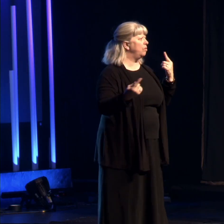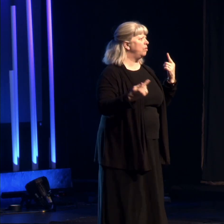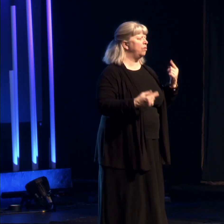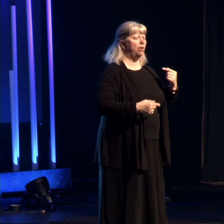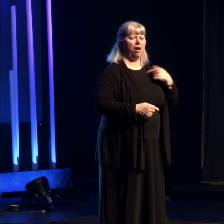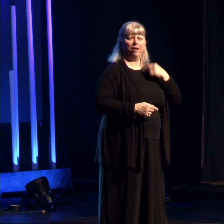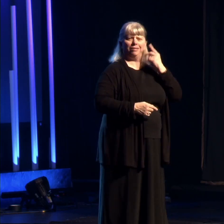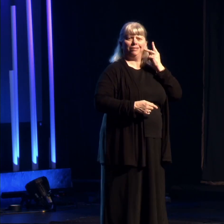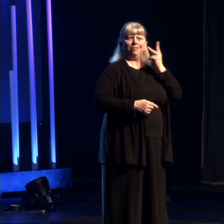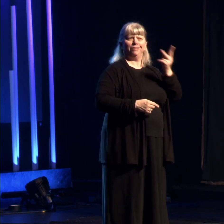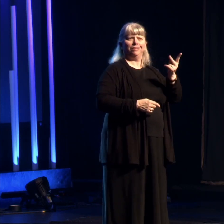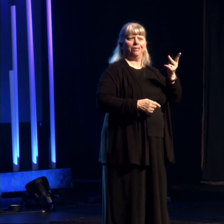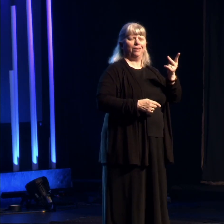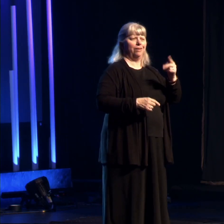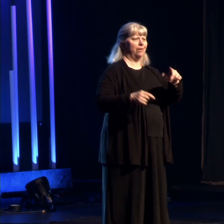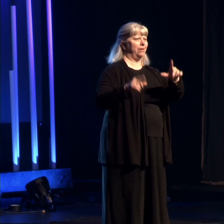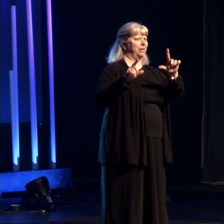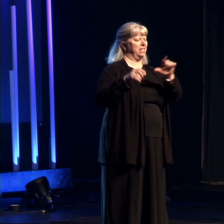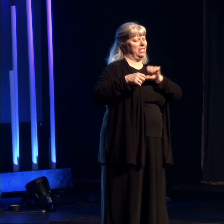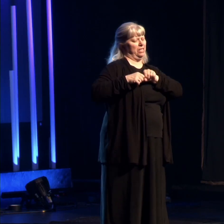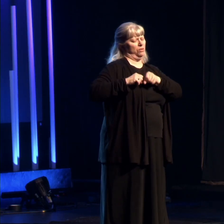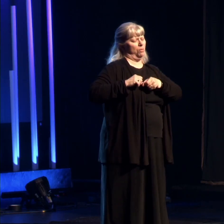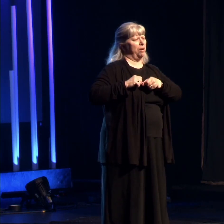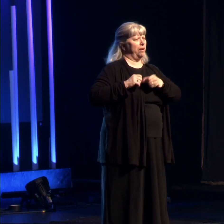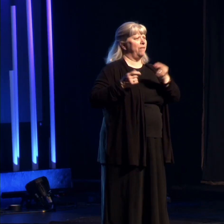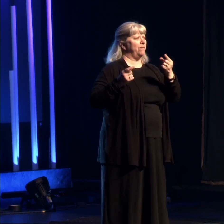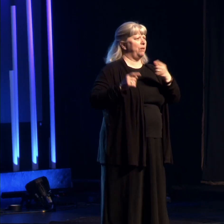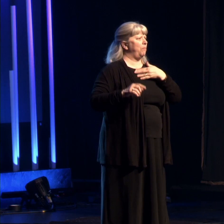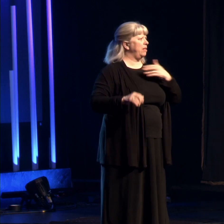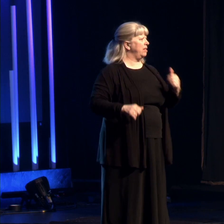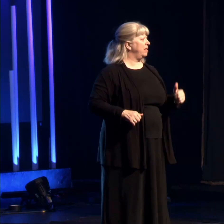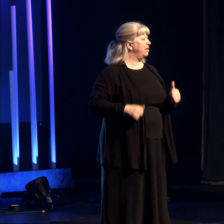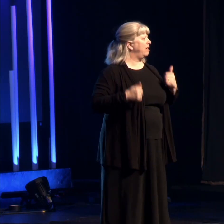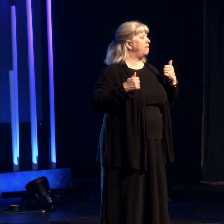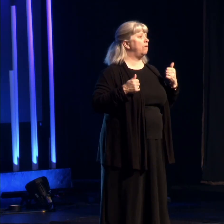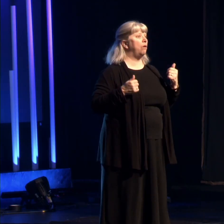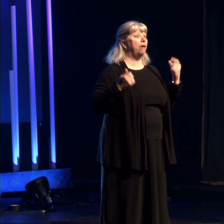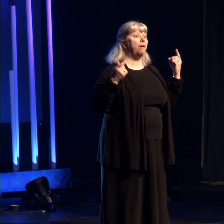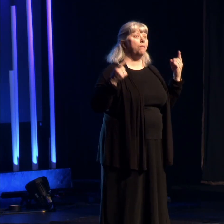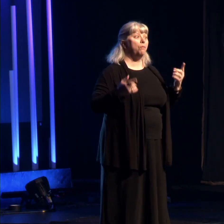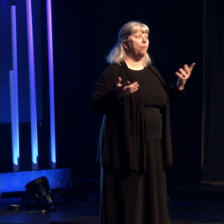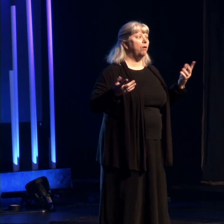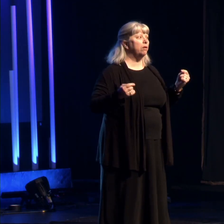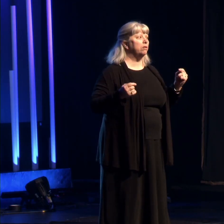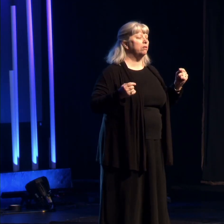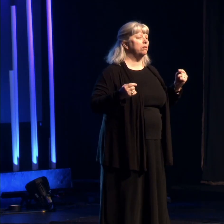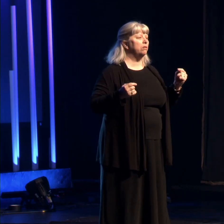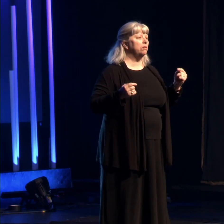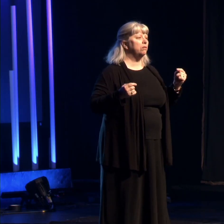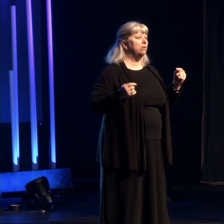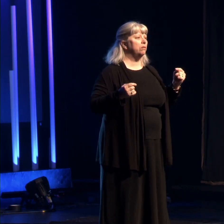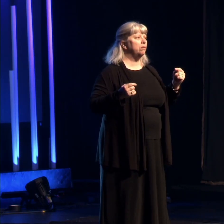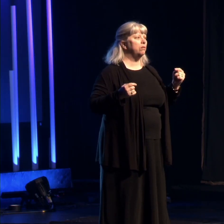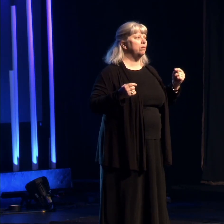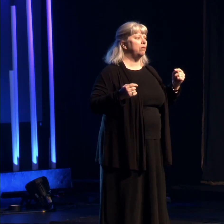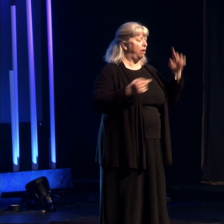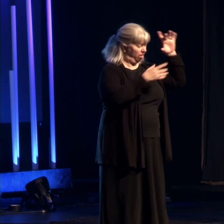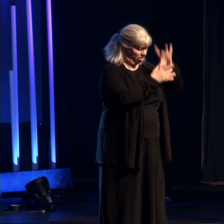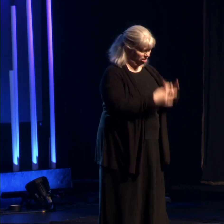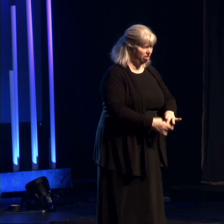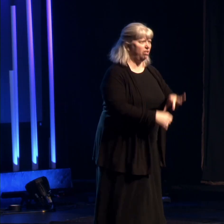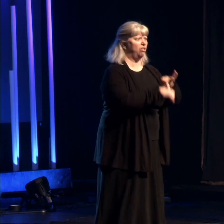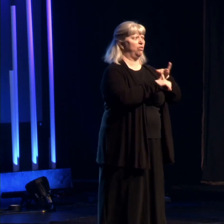I saw a scene from a traumatic event in my life, and then all of a sudden, I was spiraled down back onto earth